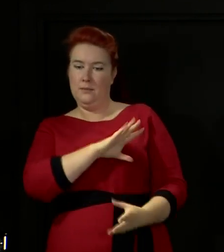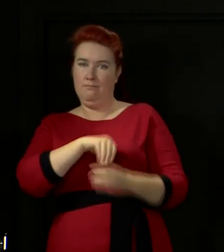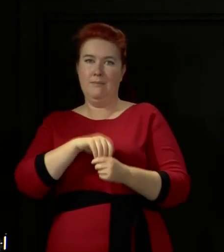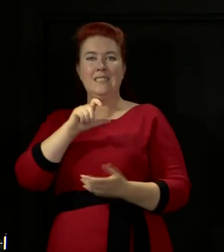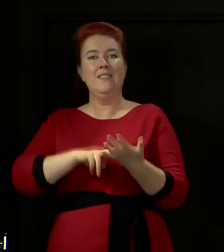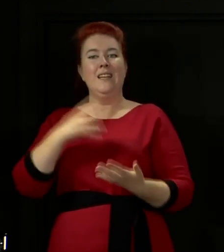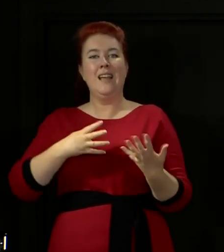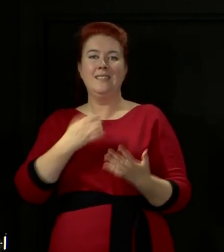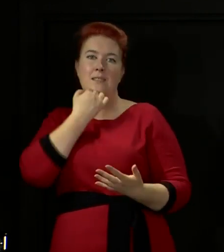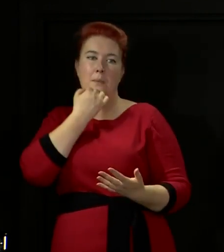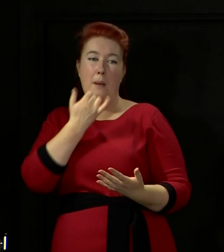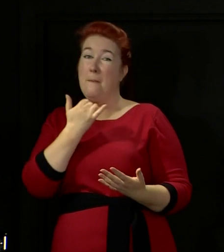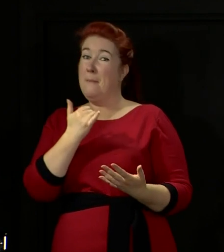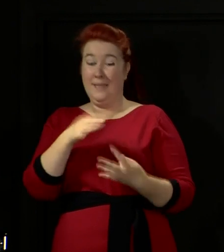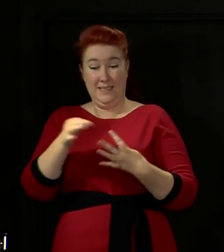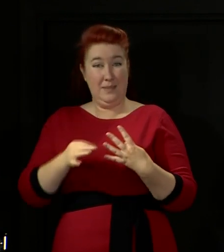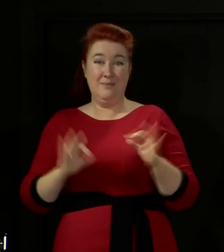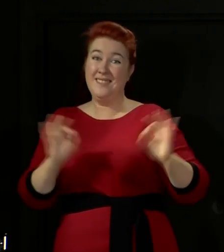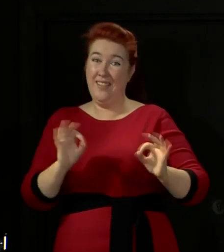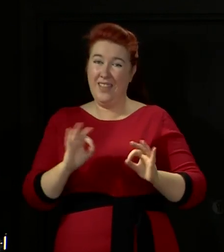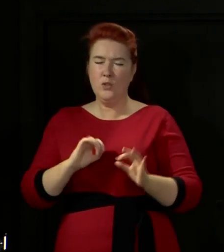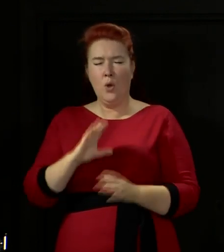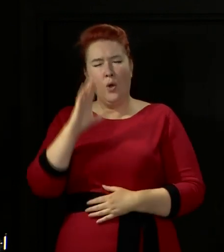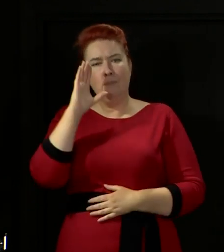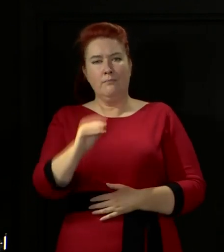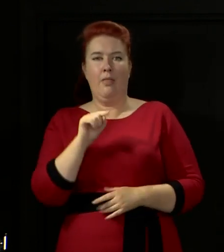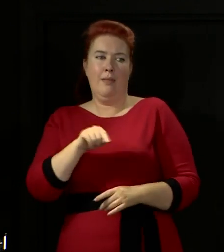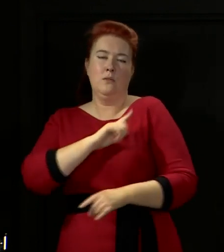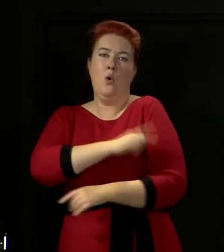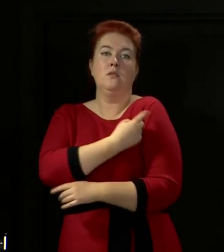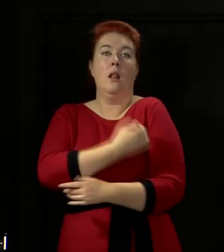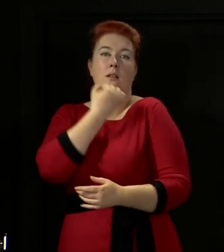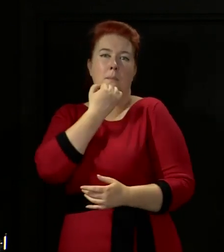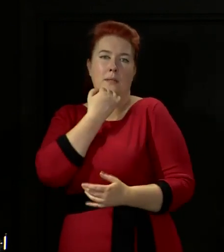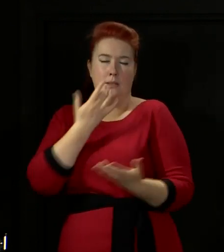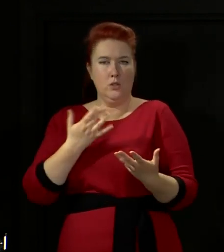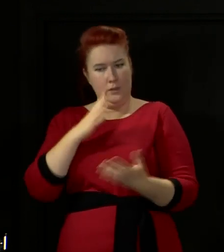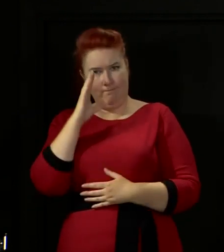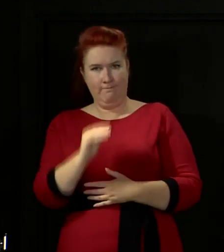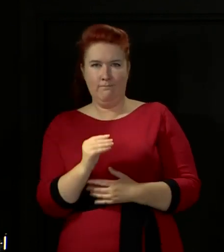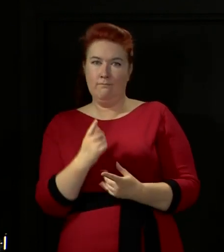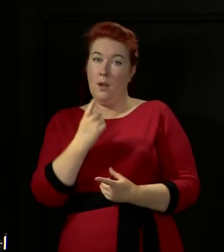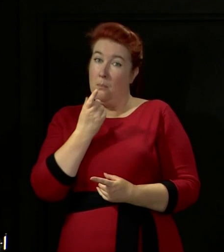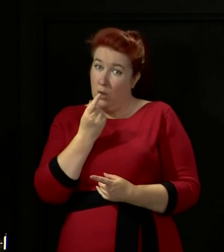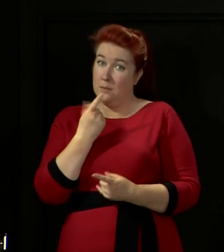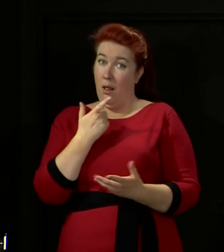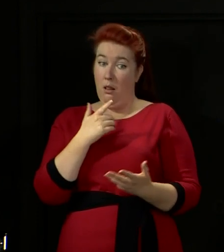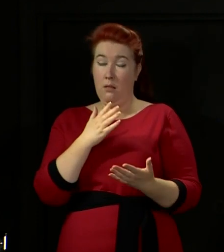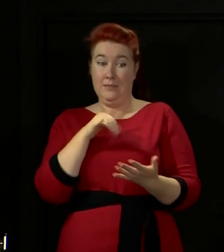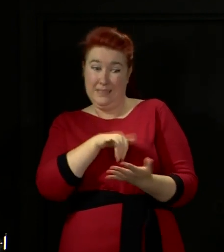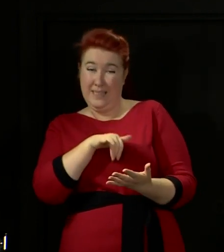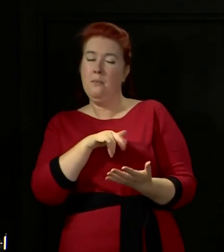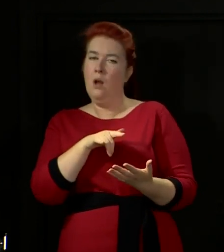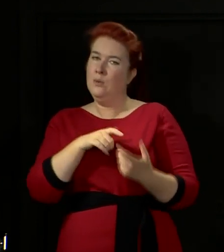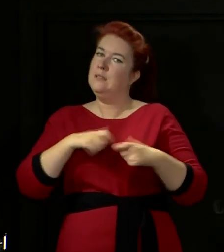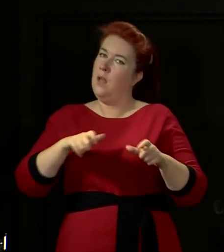if they don't have symptoms of the virus. So I wanted to say that today to just alert you to the fact that this is something we're investigating further, having